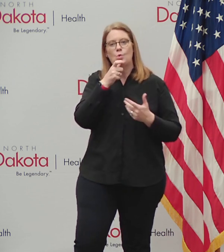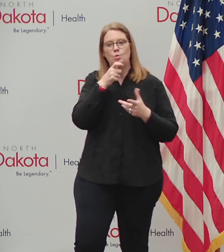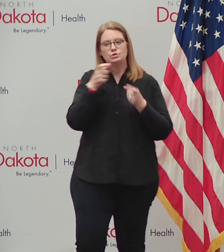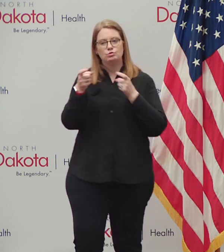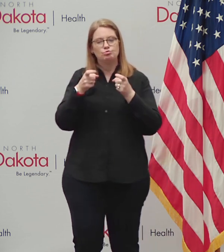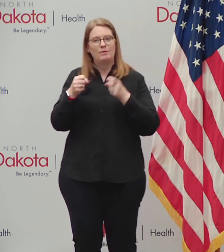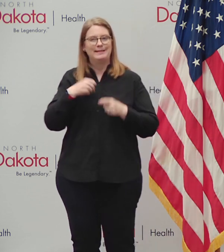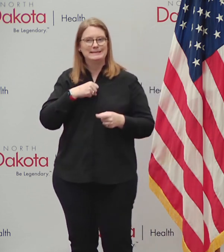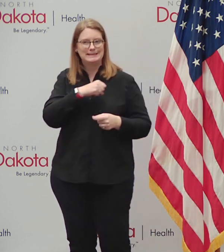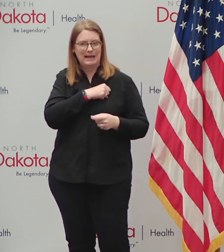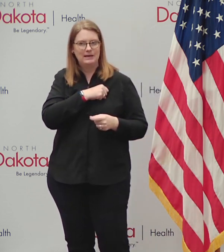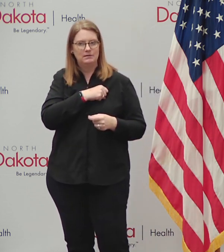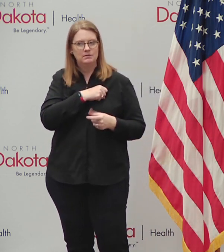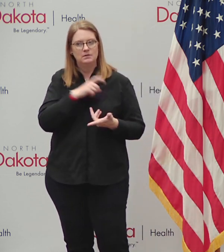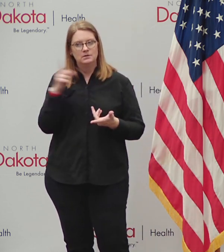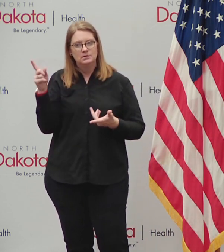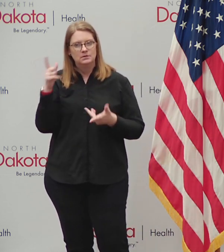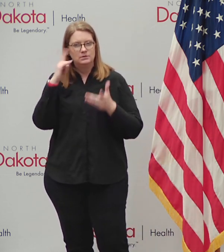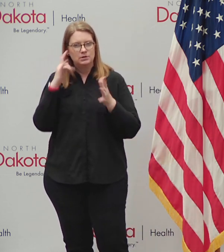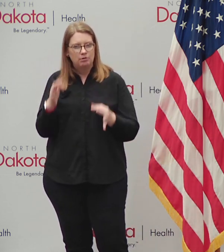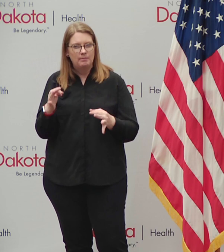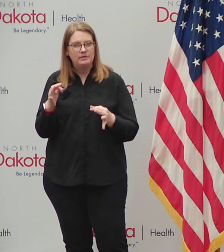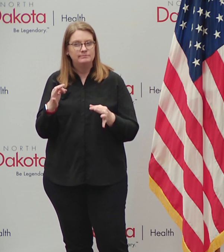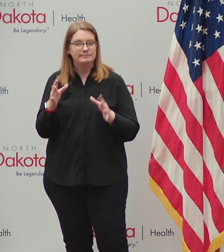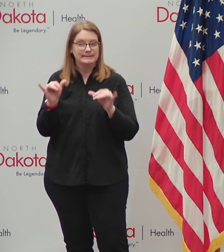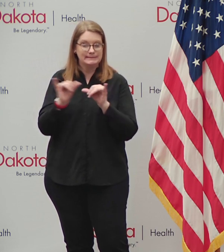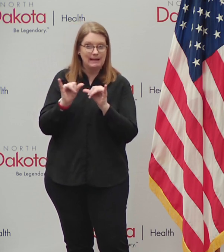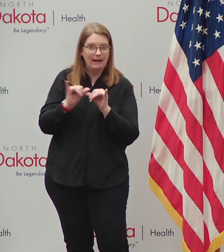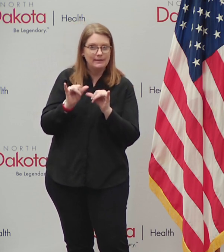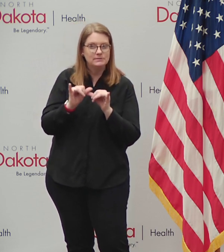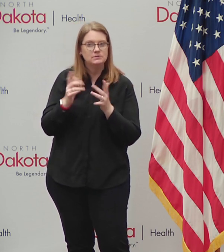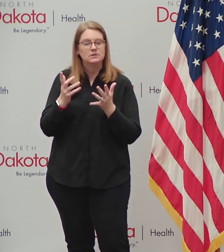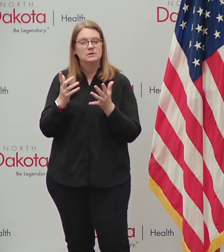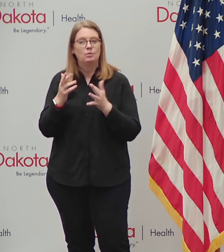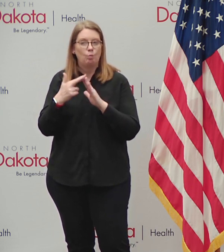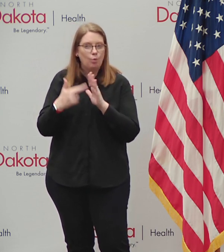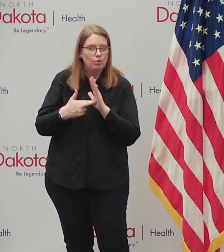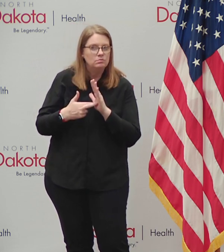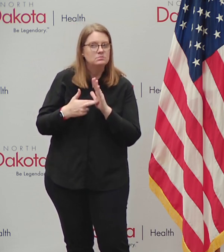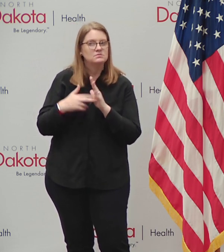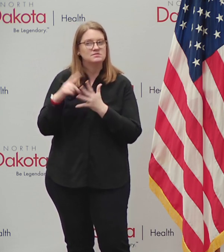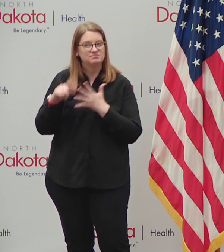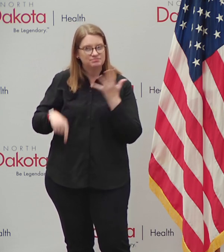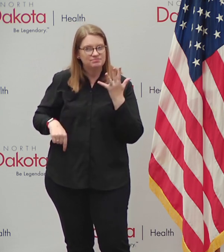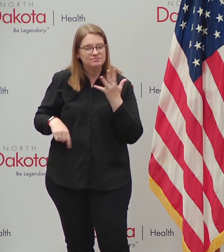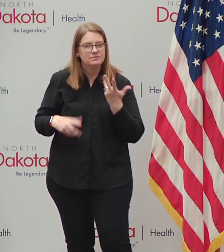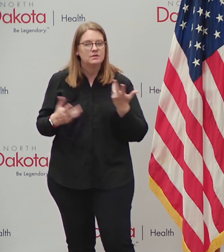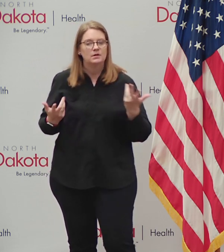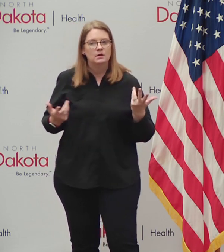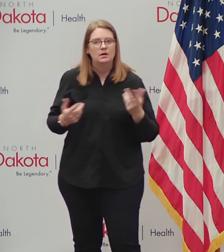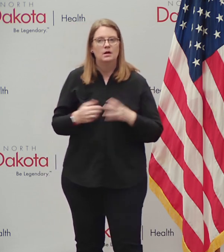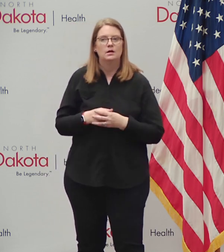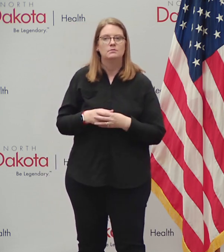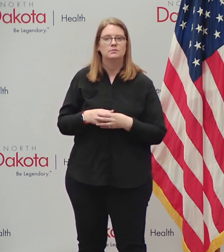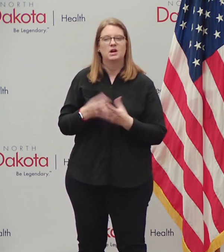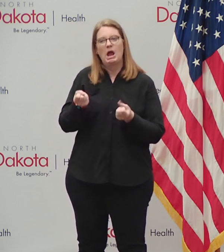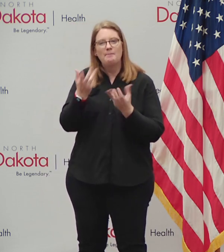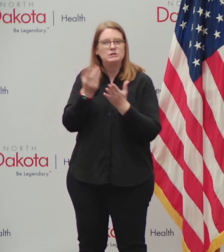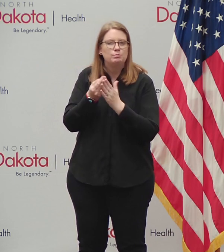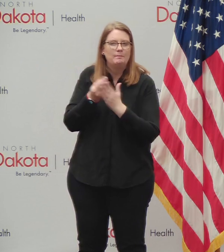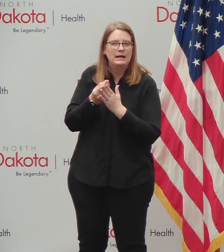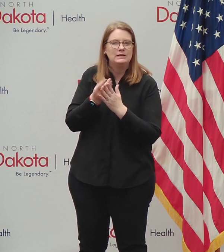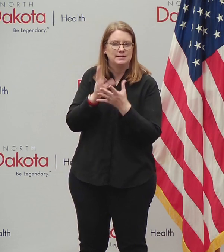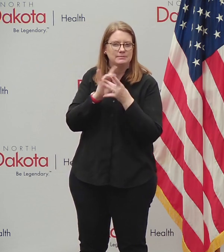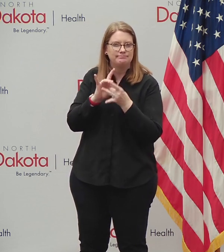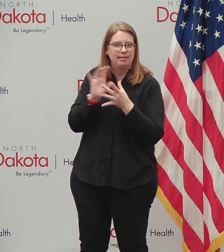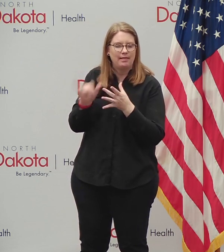the Senate will probably determine both the size and the nature and what other things get attached on to the because